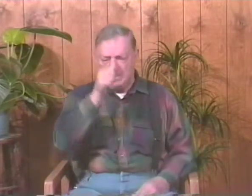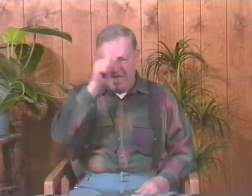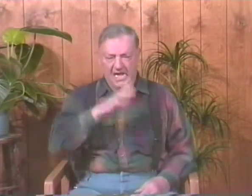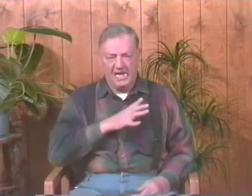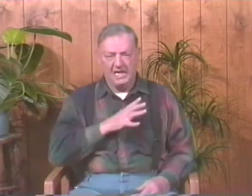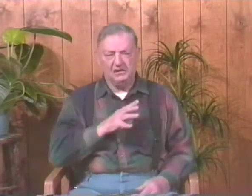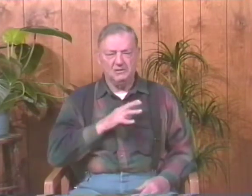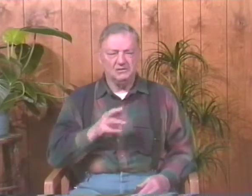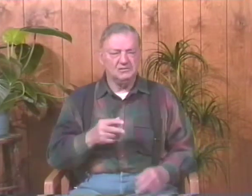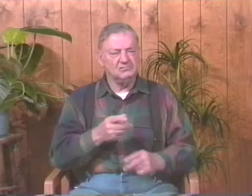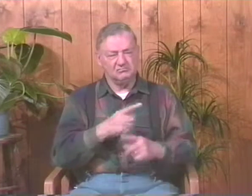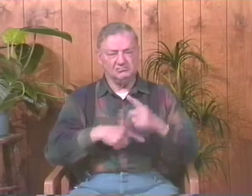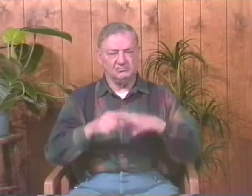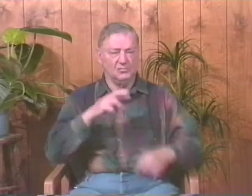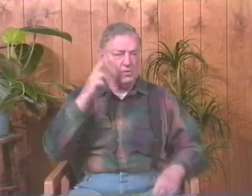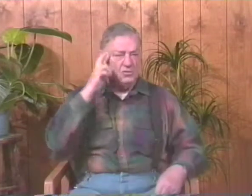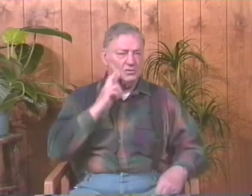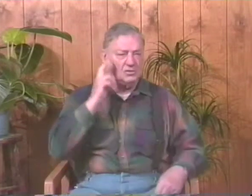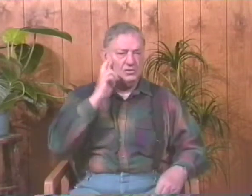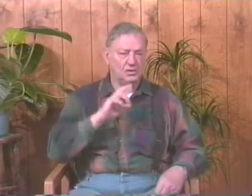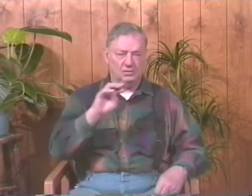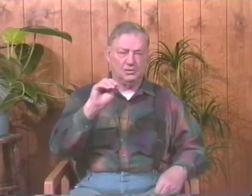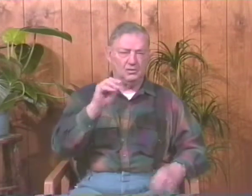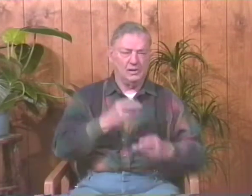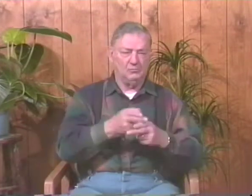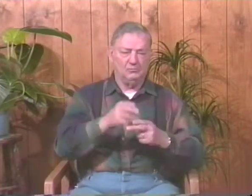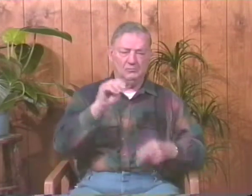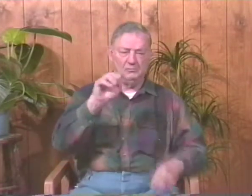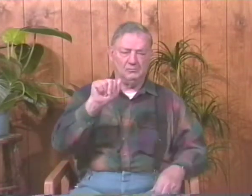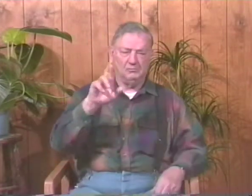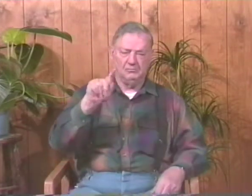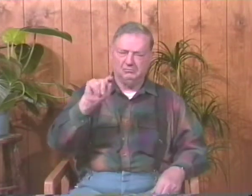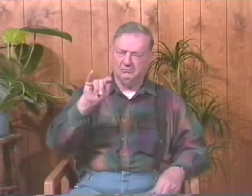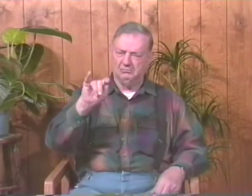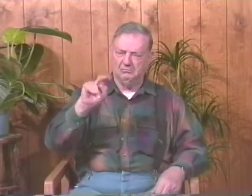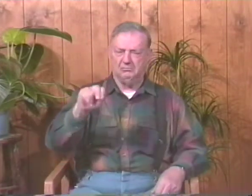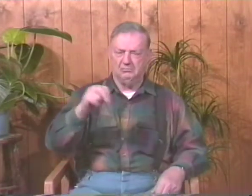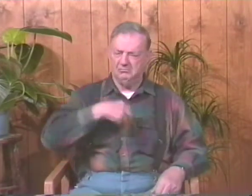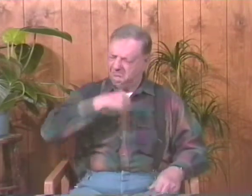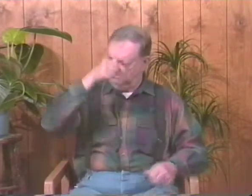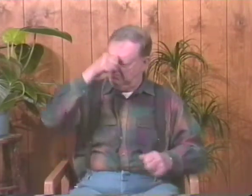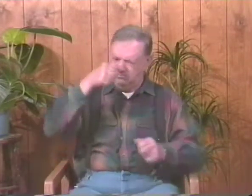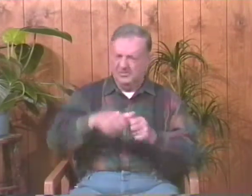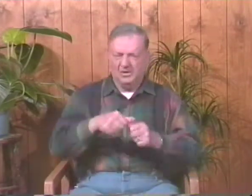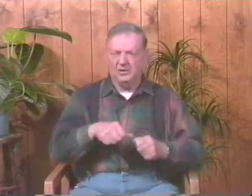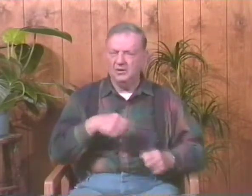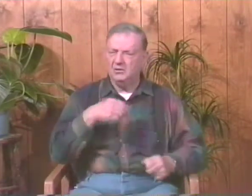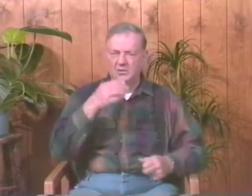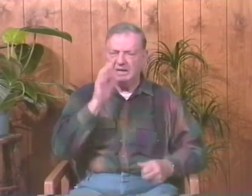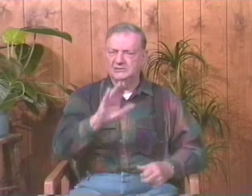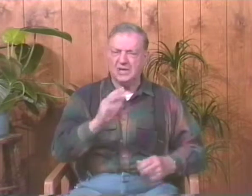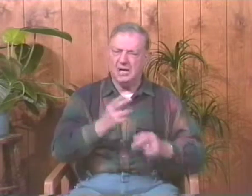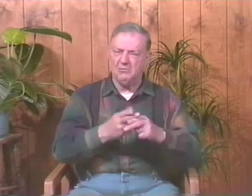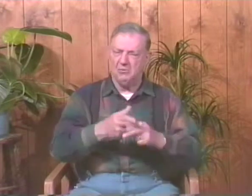And there was another older man who also, his name sign was an R. His name was Martin, I recall. But